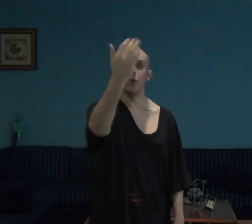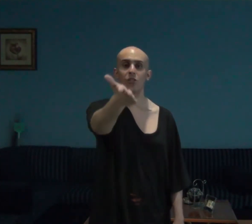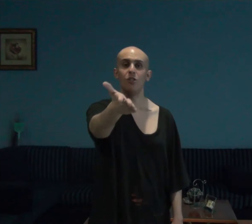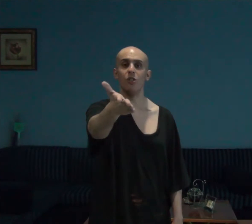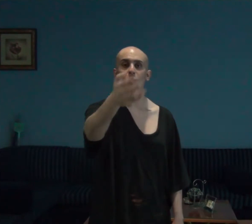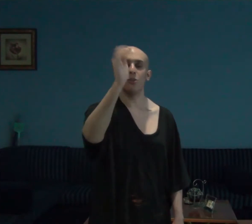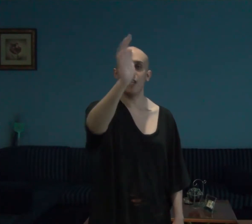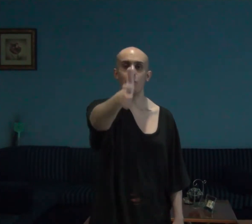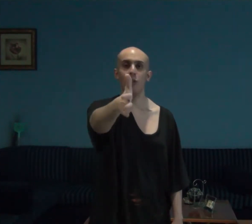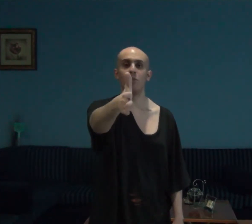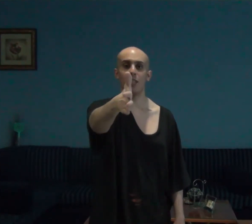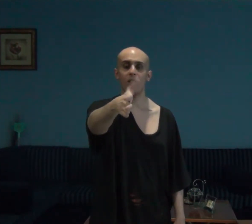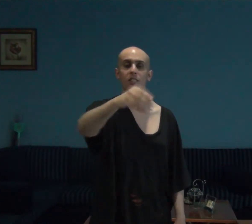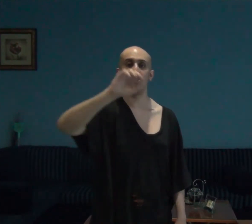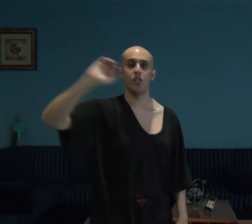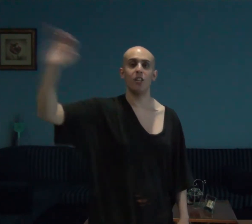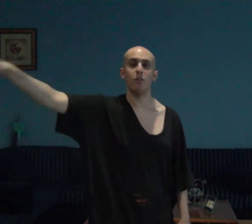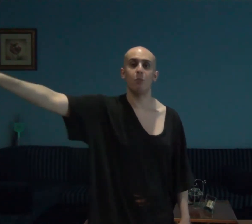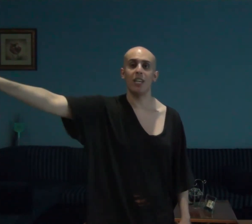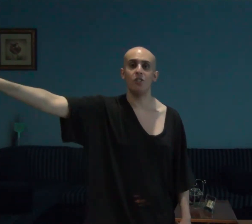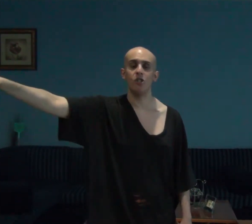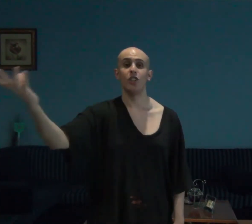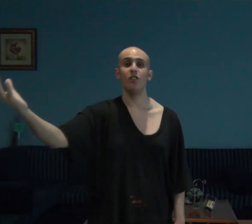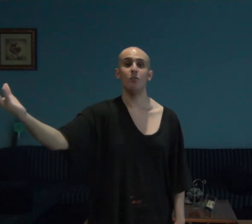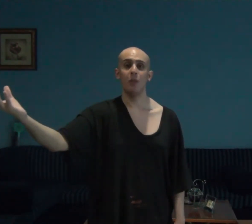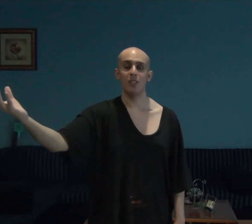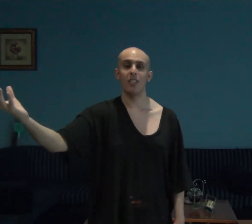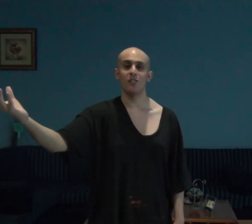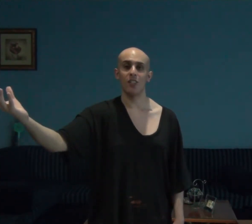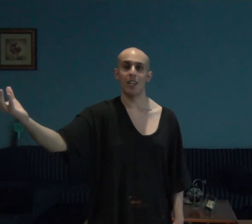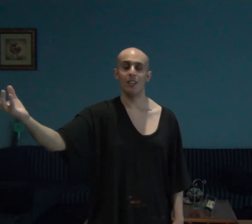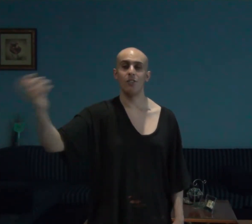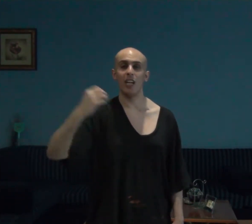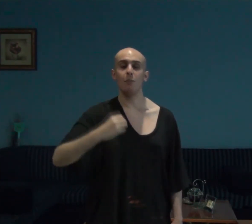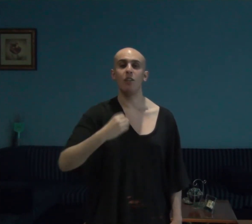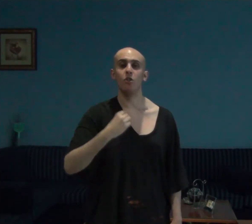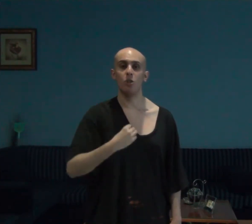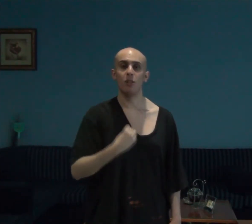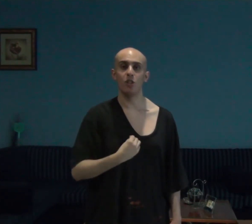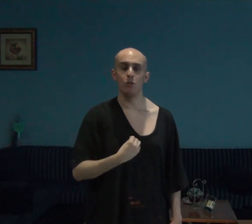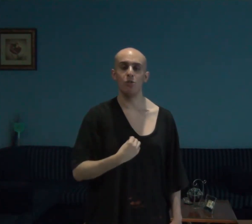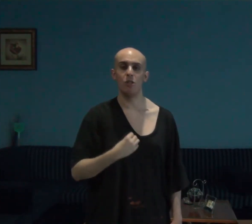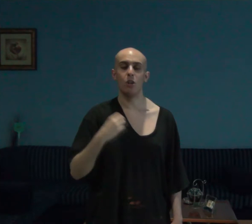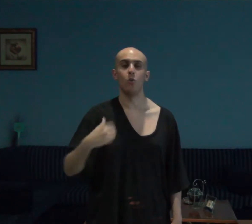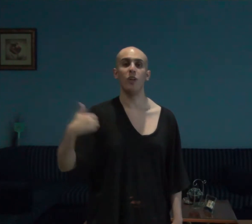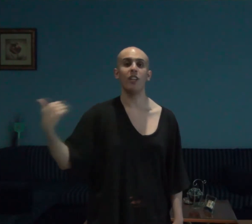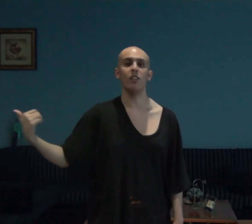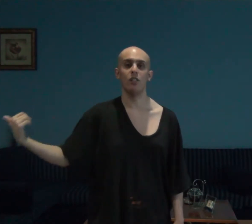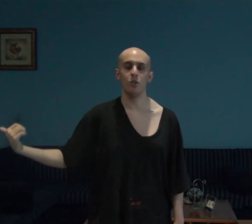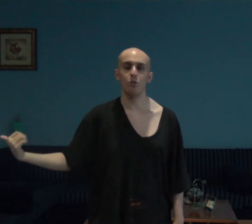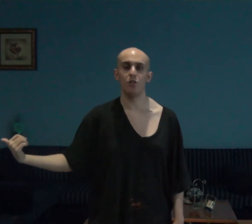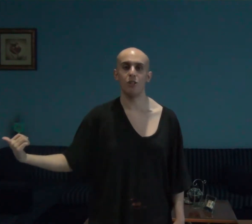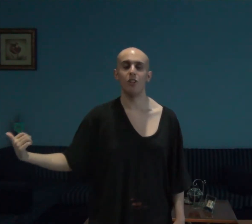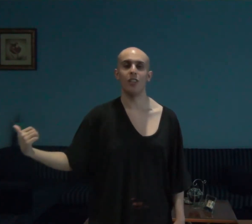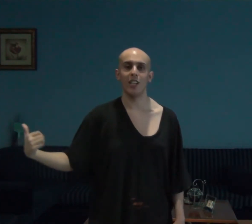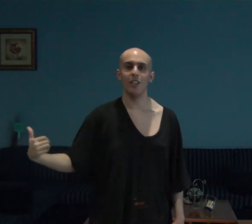want to know that website is chatterbait chatterbait guys and gals i am a normal user or regular user online